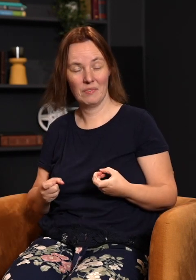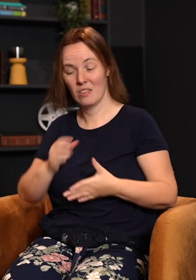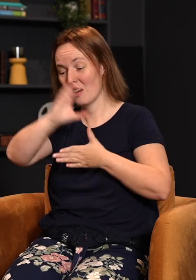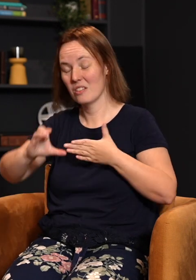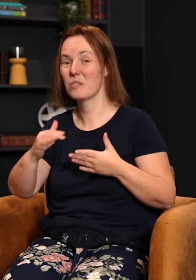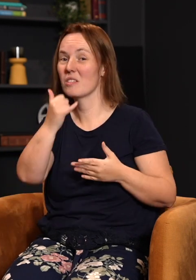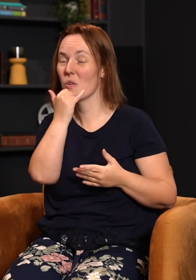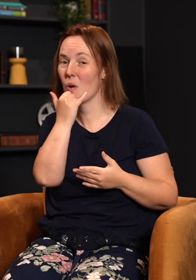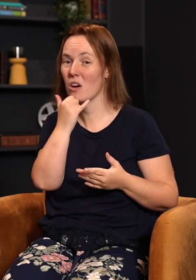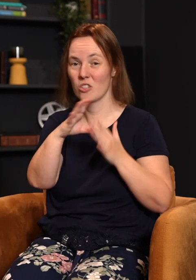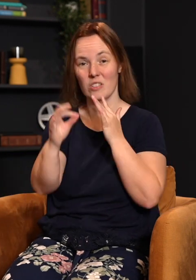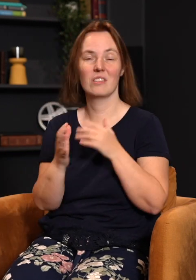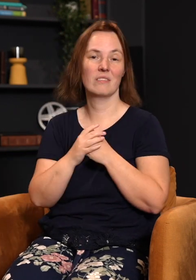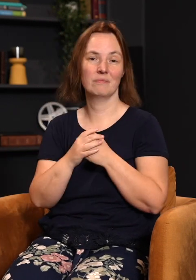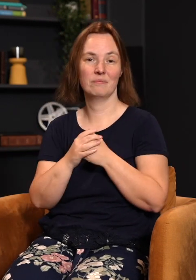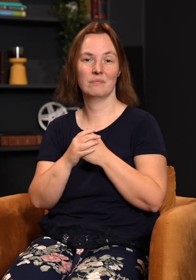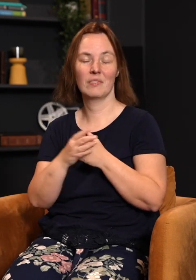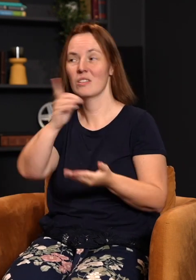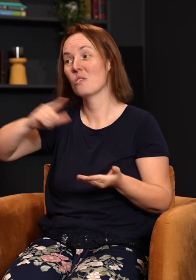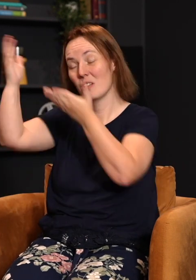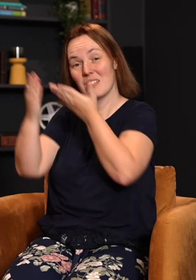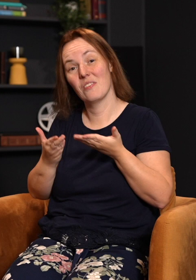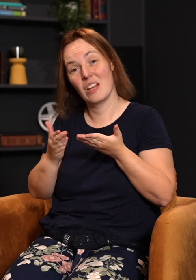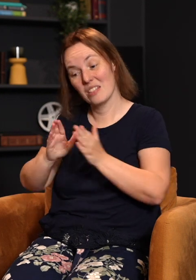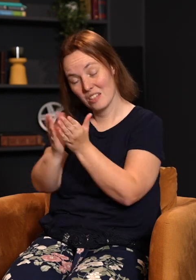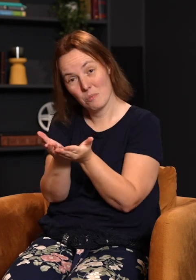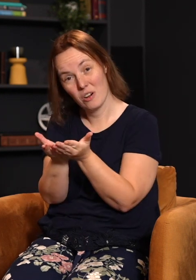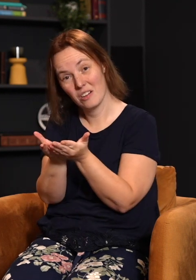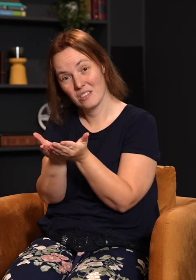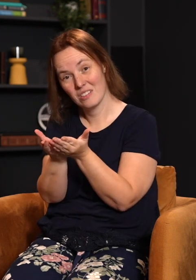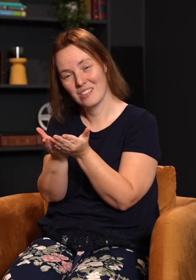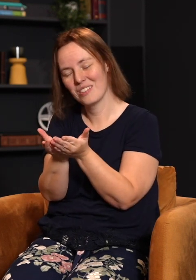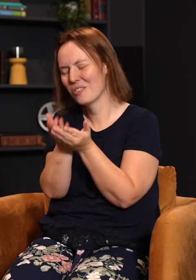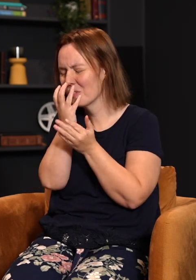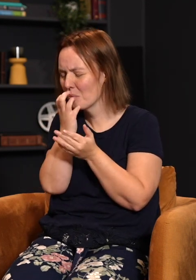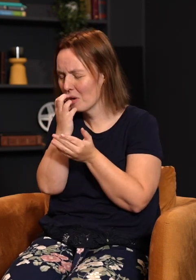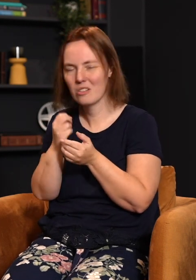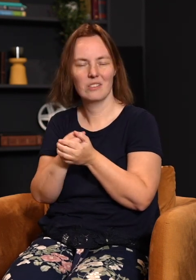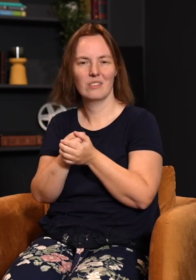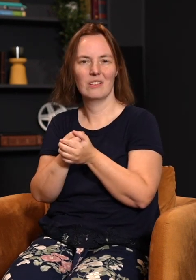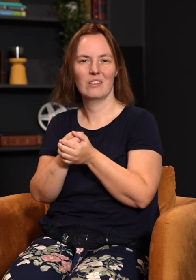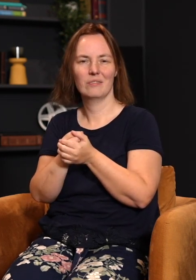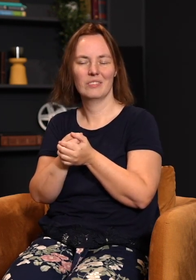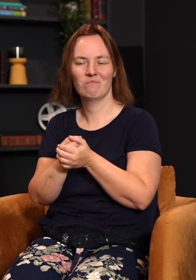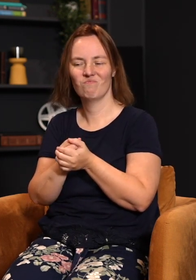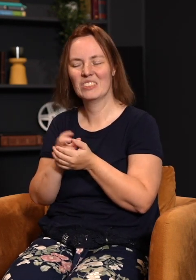of our wrong choices, what we have done. And so the Lord has given us this book for us to cherish. In fact, it's unfortunate, but in the Western